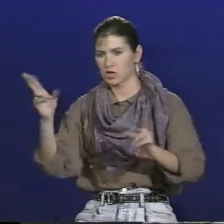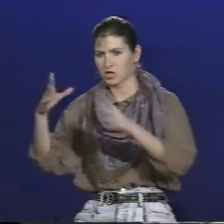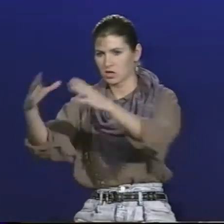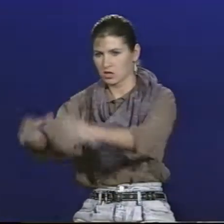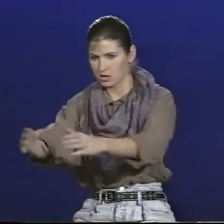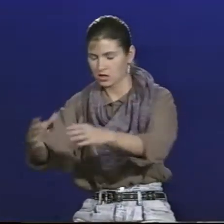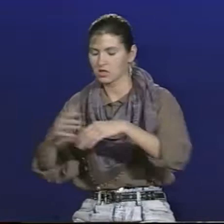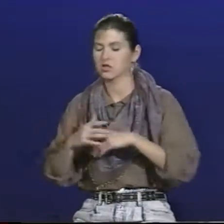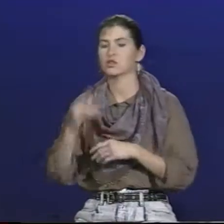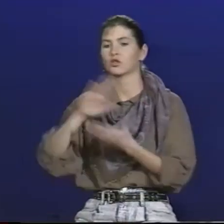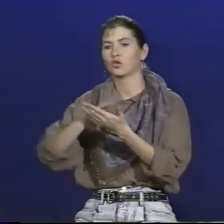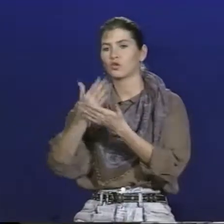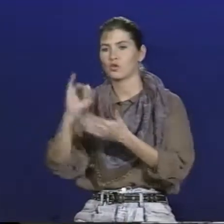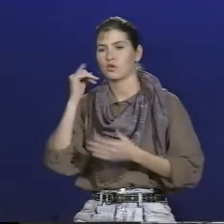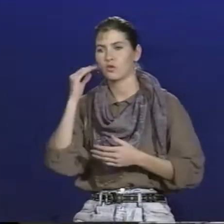You'll need some hot boiling water.